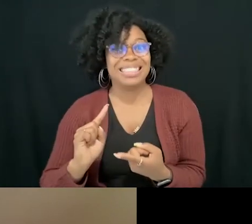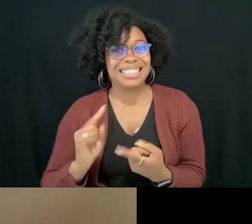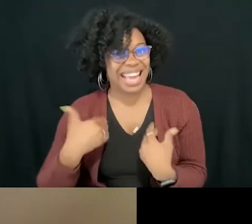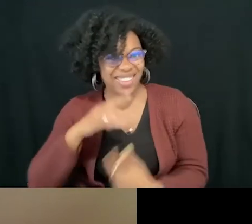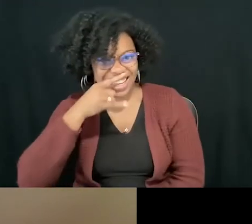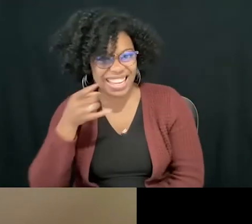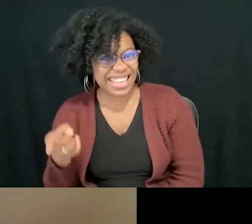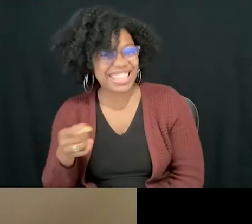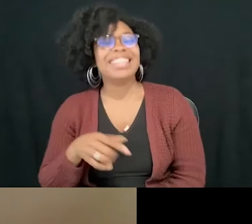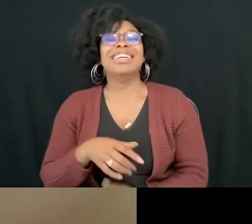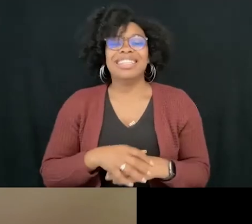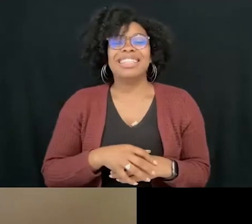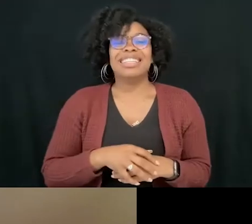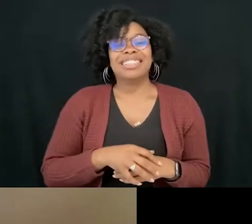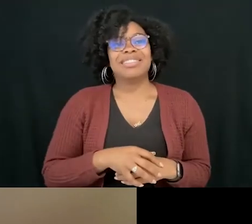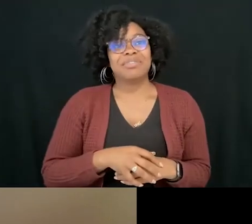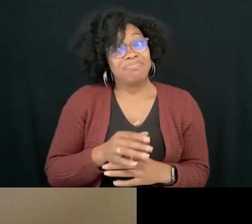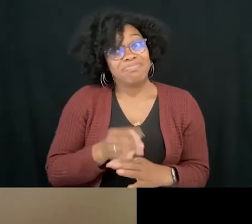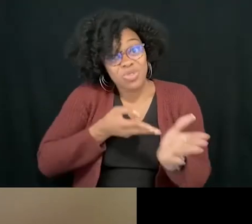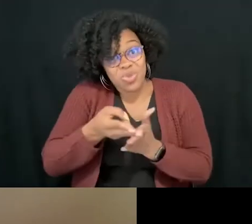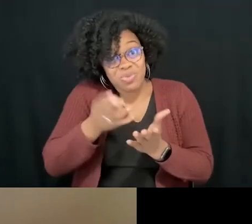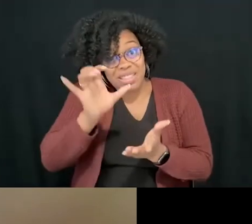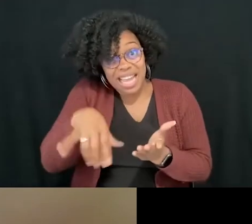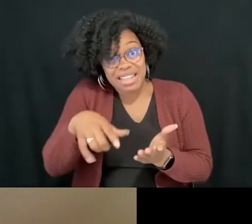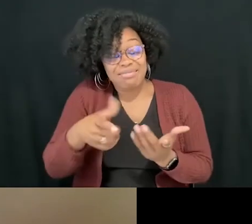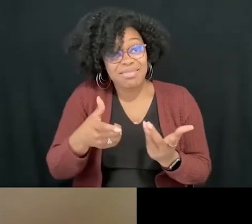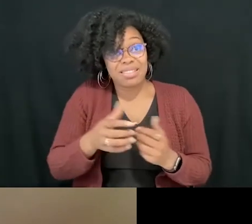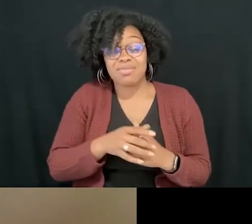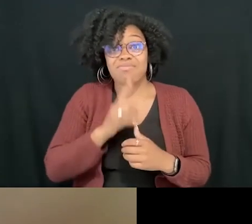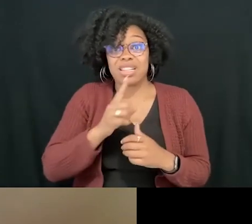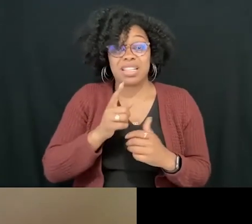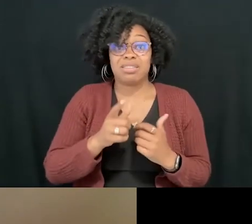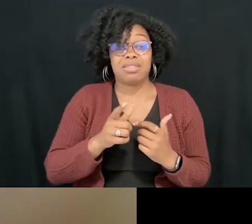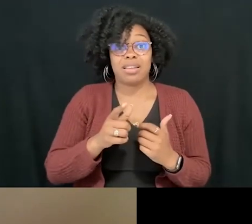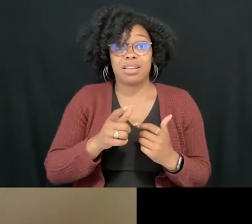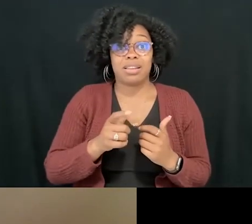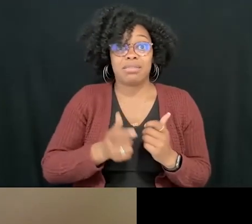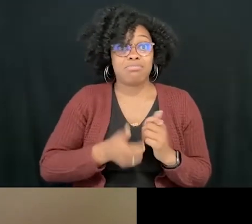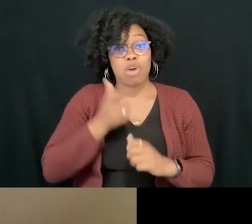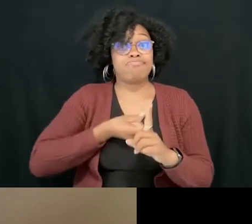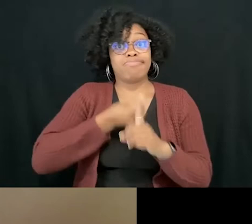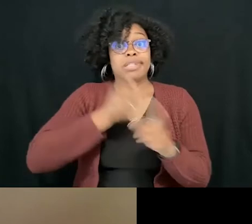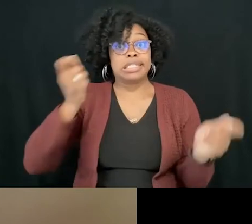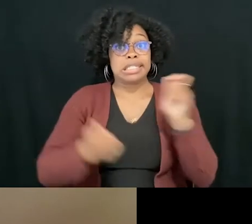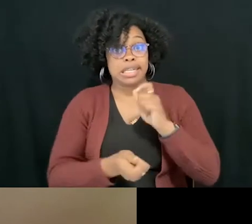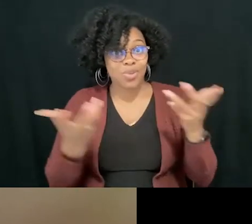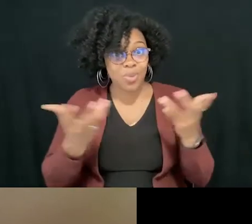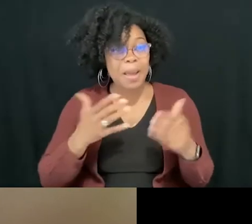So that's, you know, that's the truth, actually, the big the big change is is the pace, which, of course,